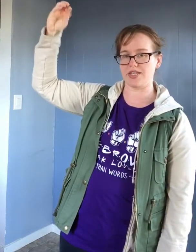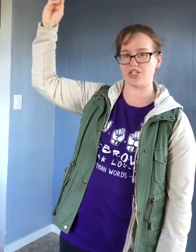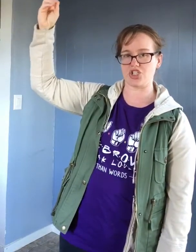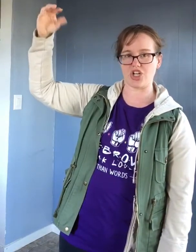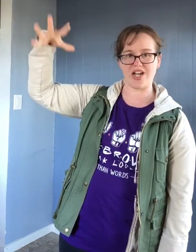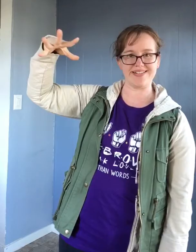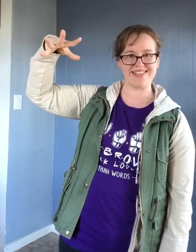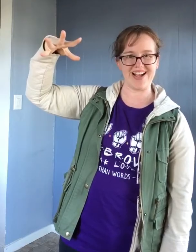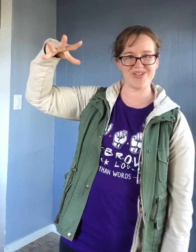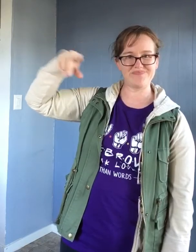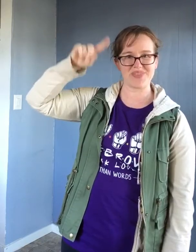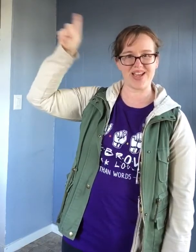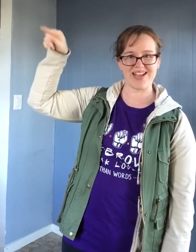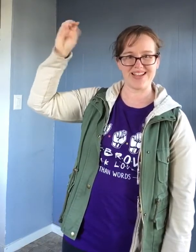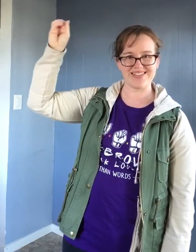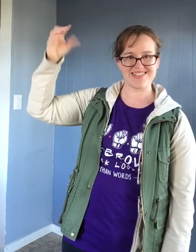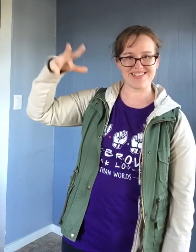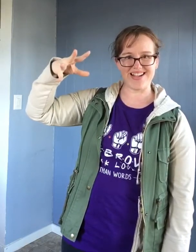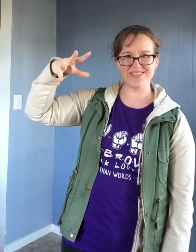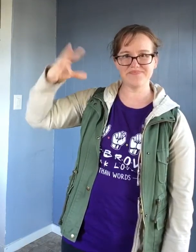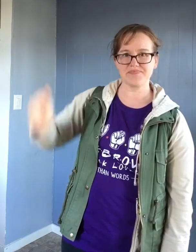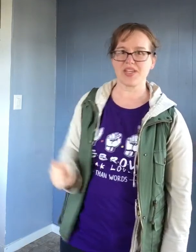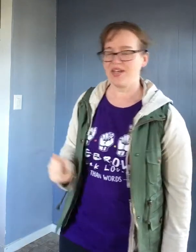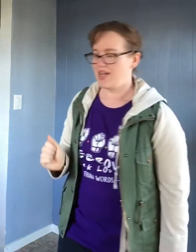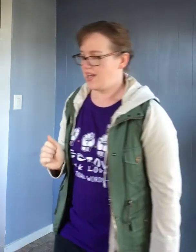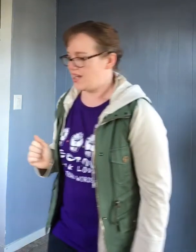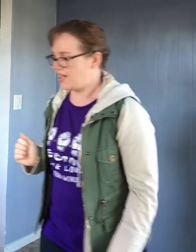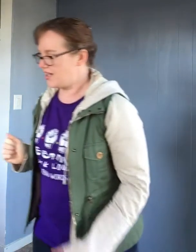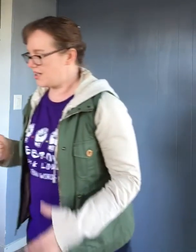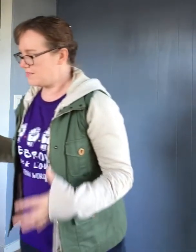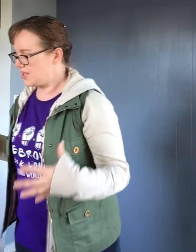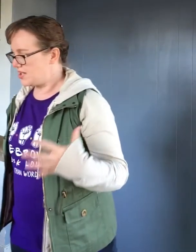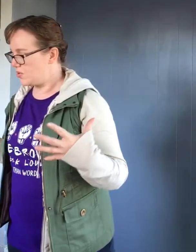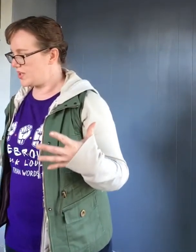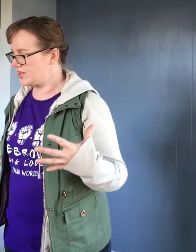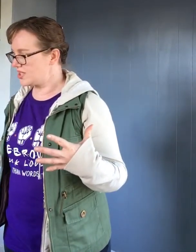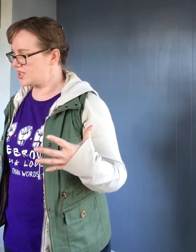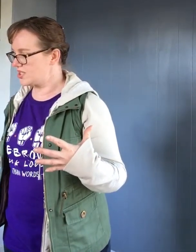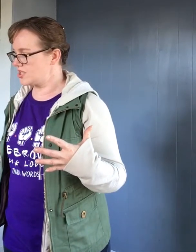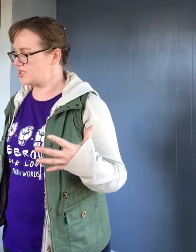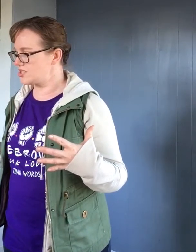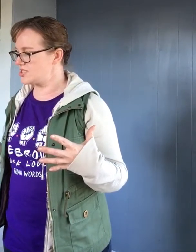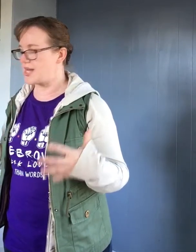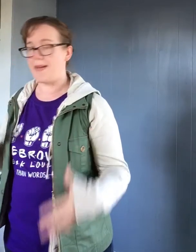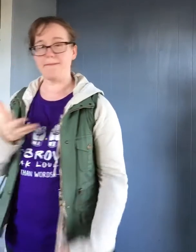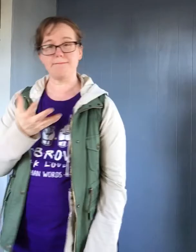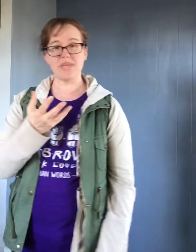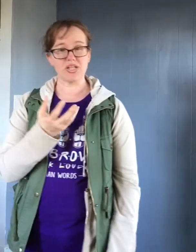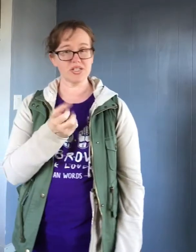that shines down. Sun. Um, we learned milk.